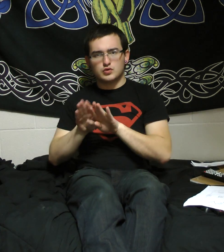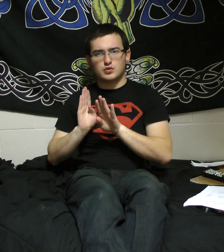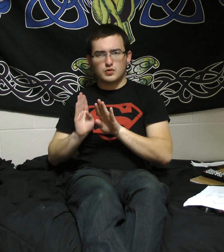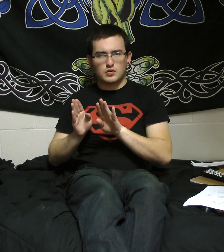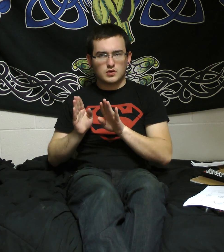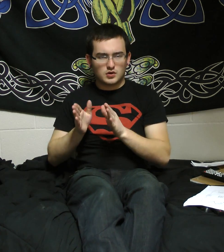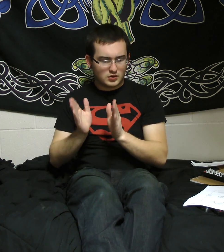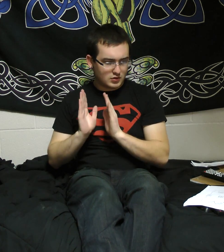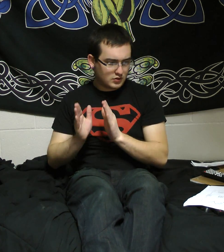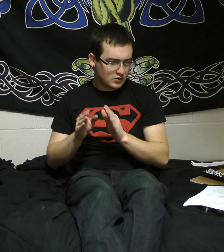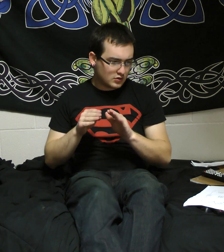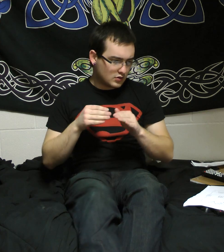you now